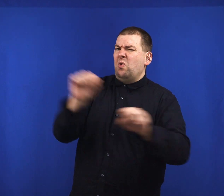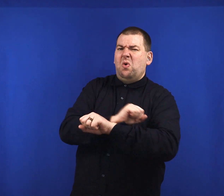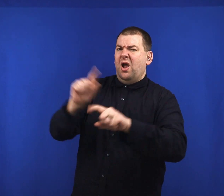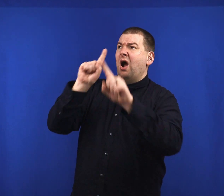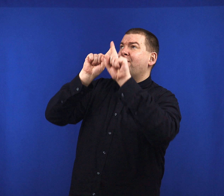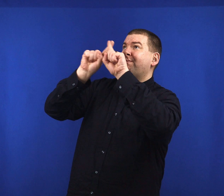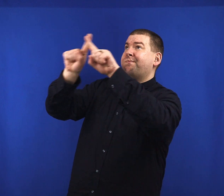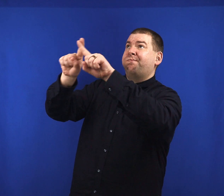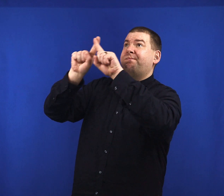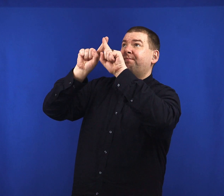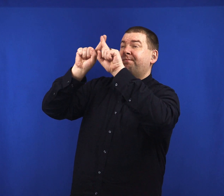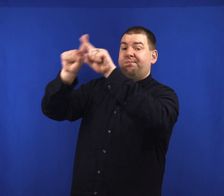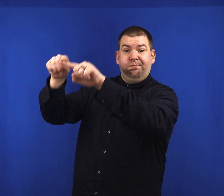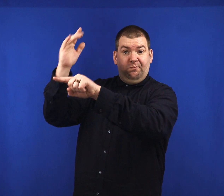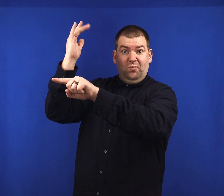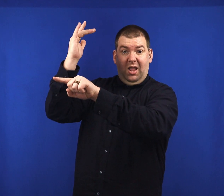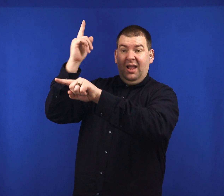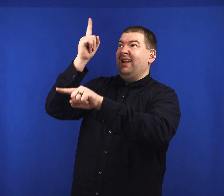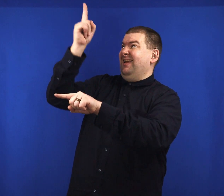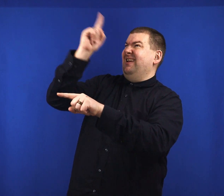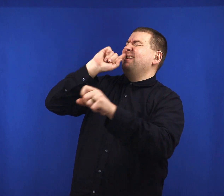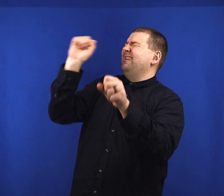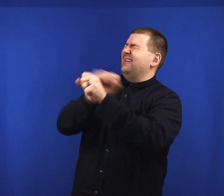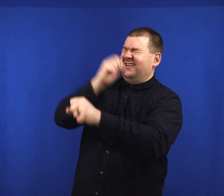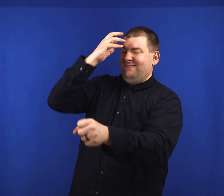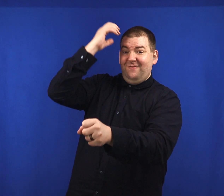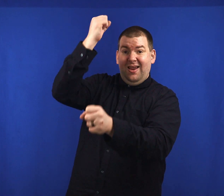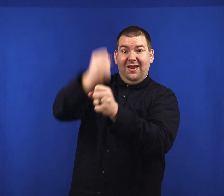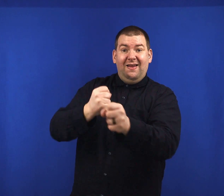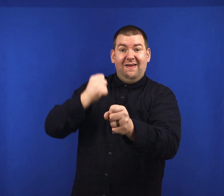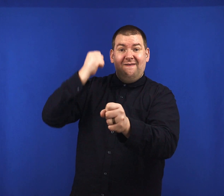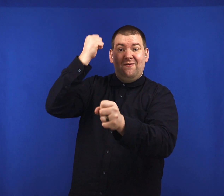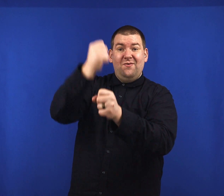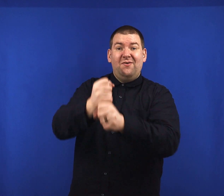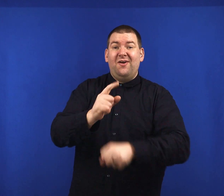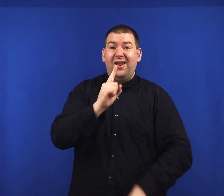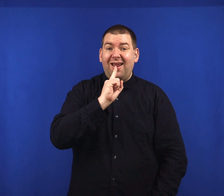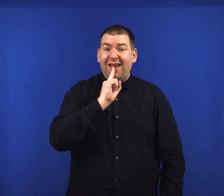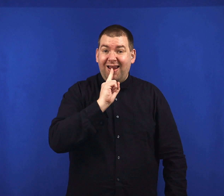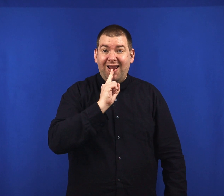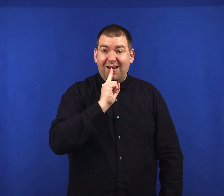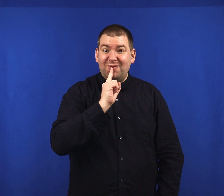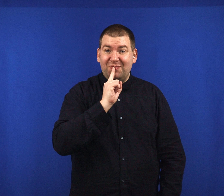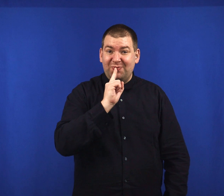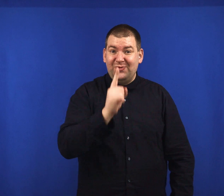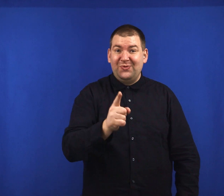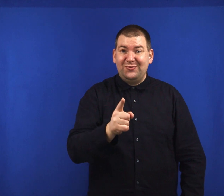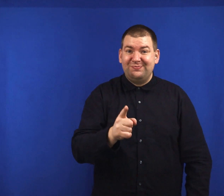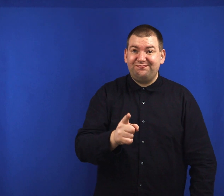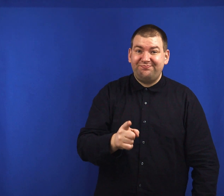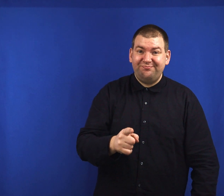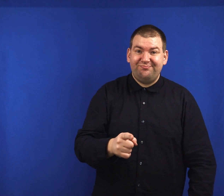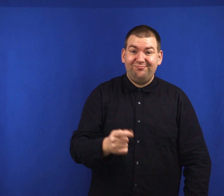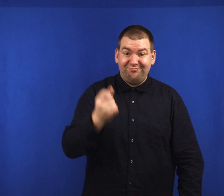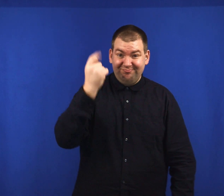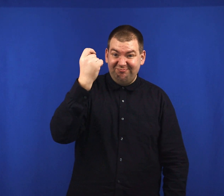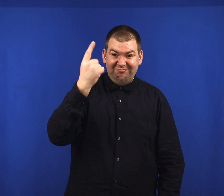can rely. rely. Cause He's faithful and true. He